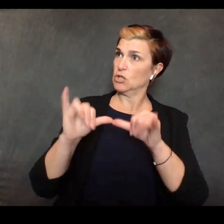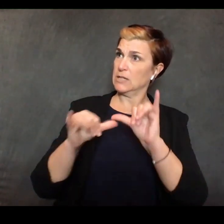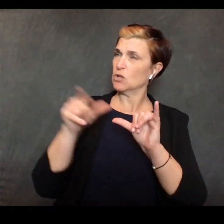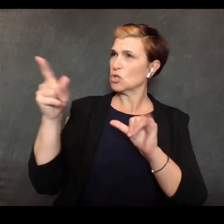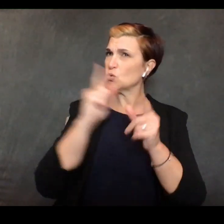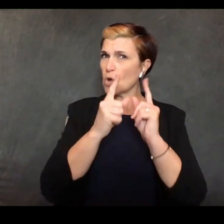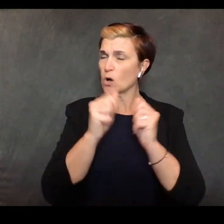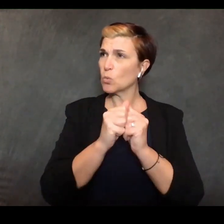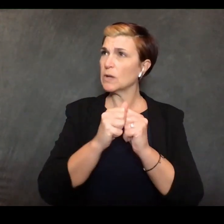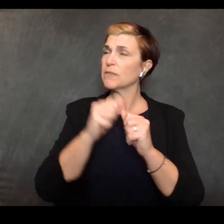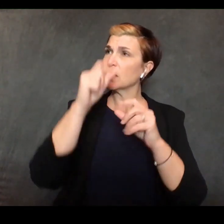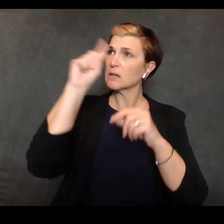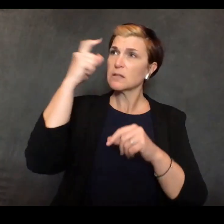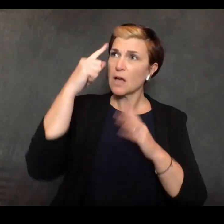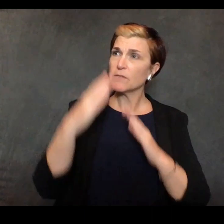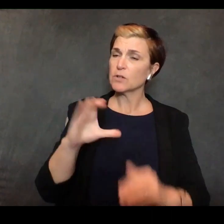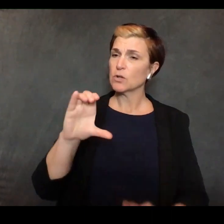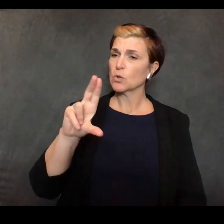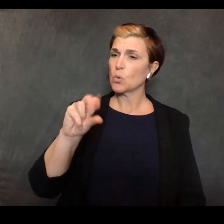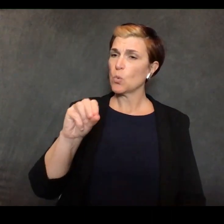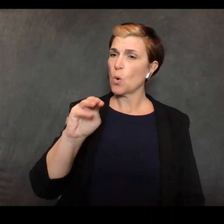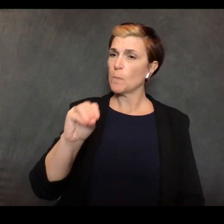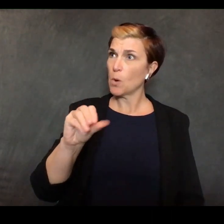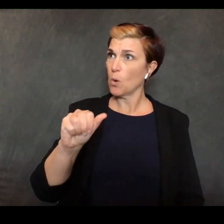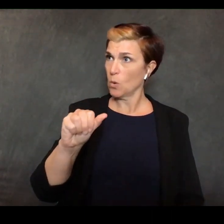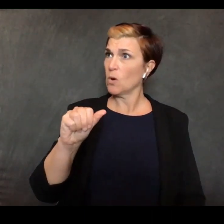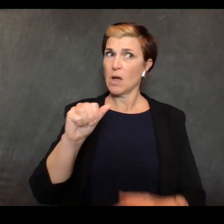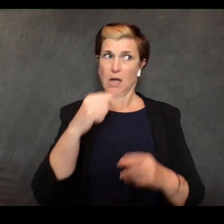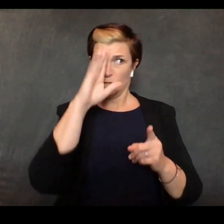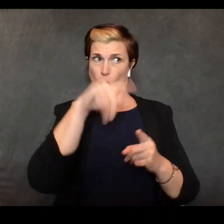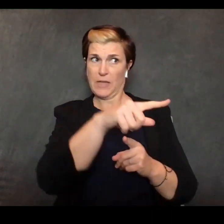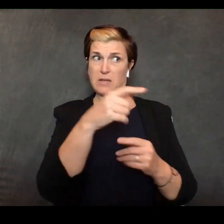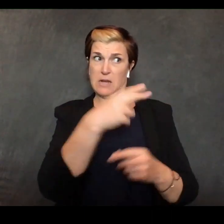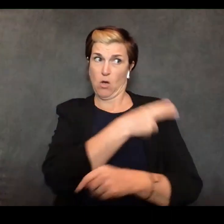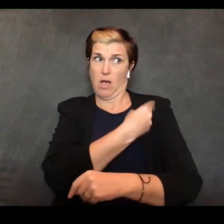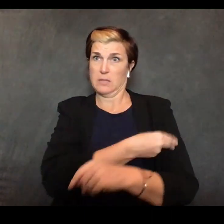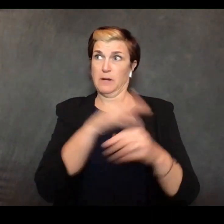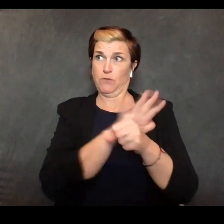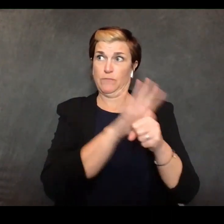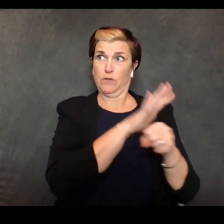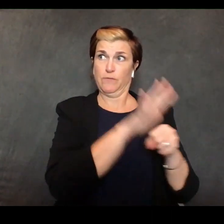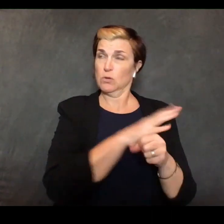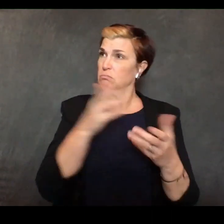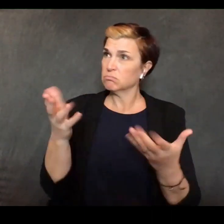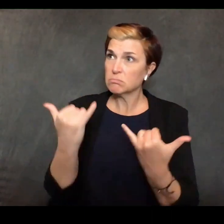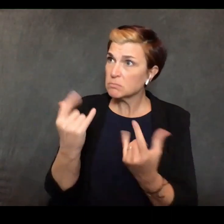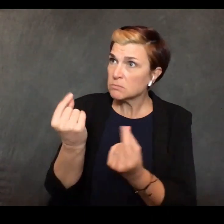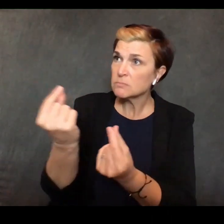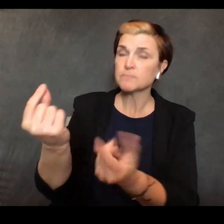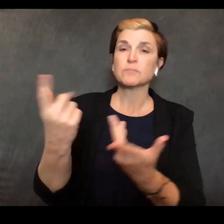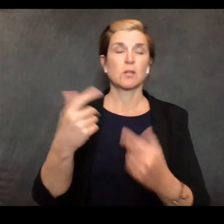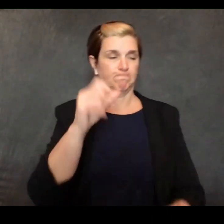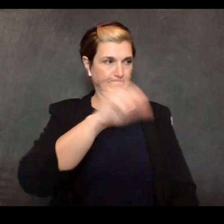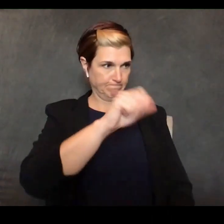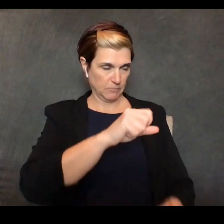out of hospital beds are you prepared to mobilize the army corps to increase capacity yes we're starting to we're starting the process and it's a